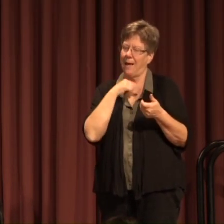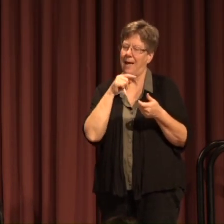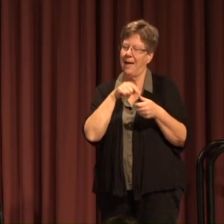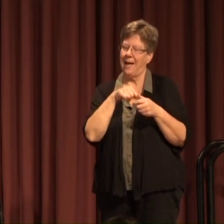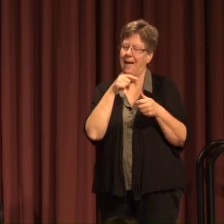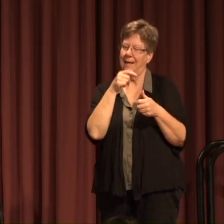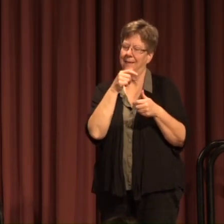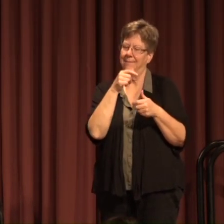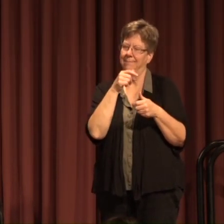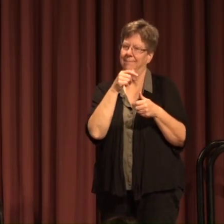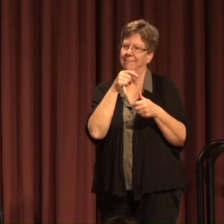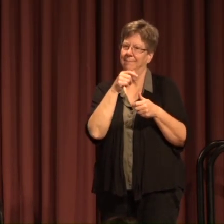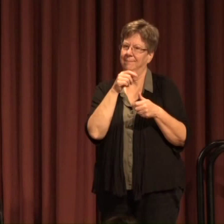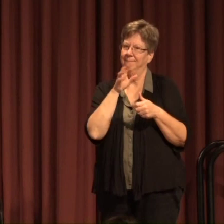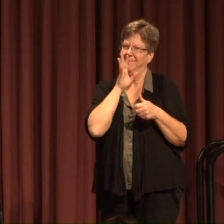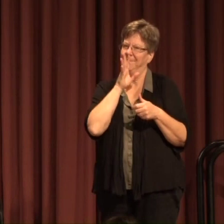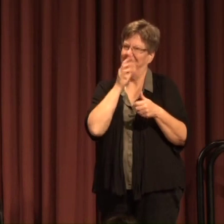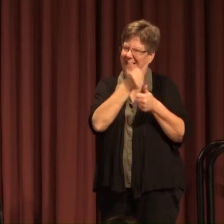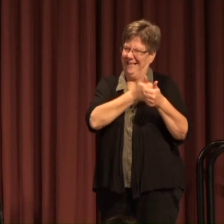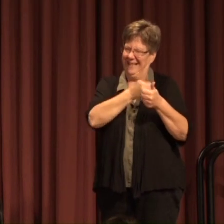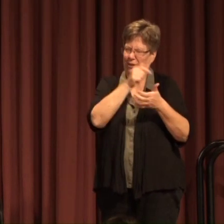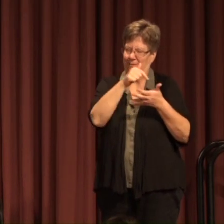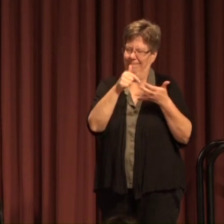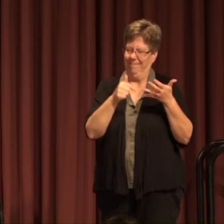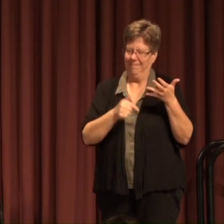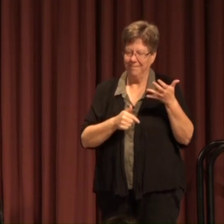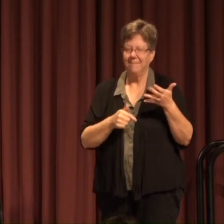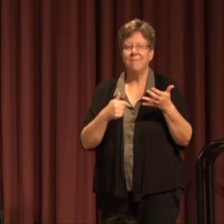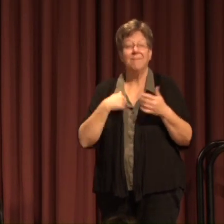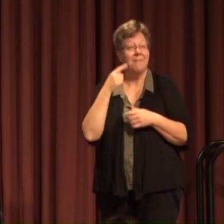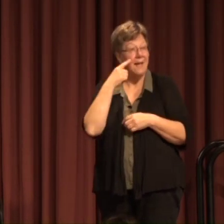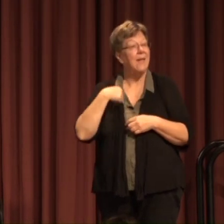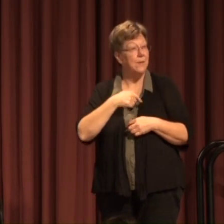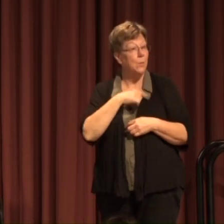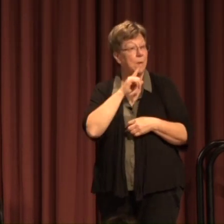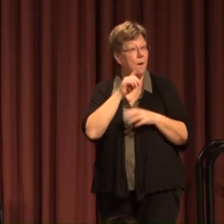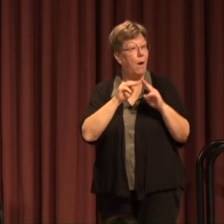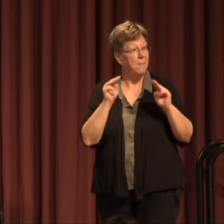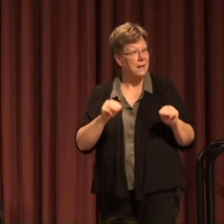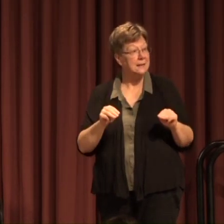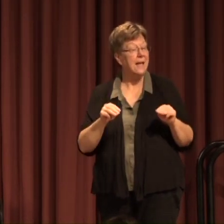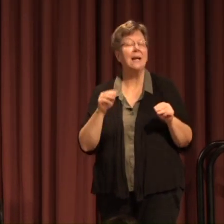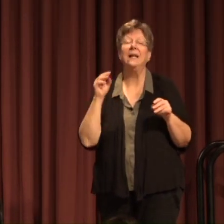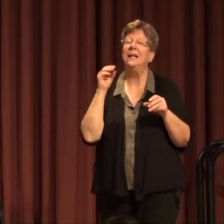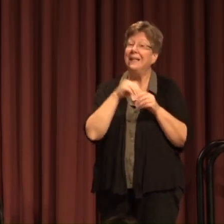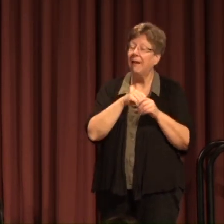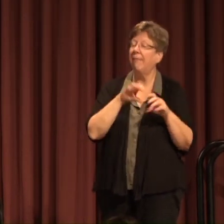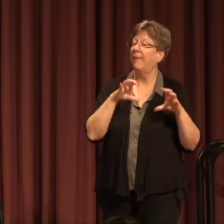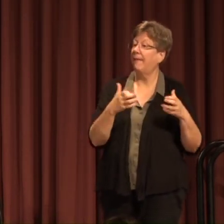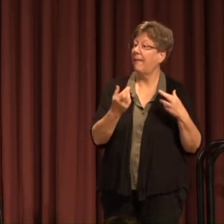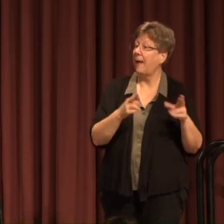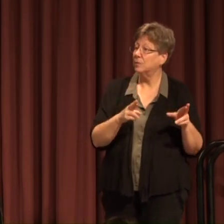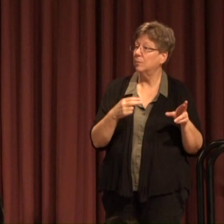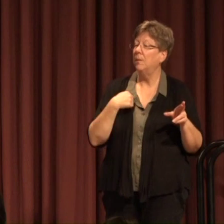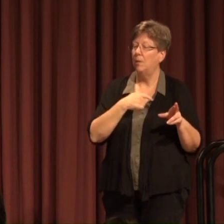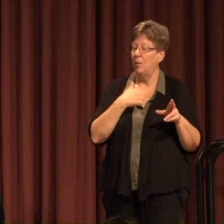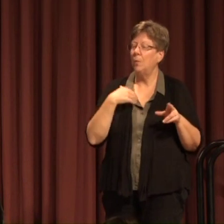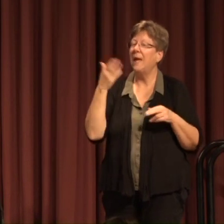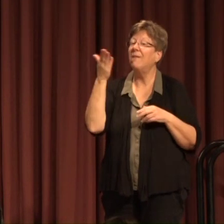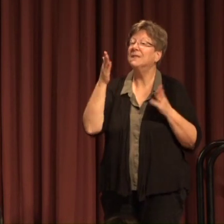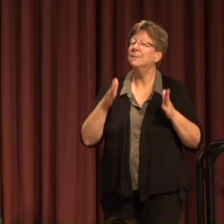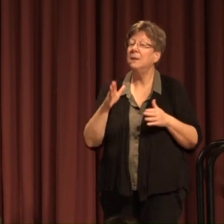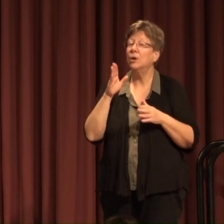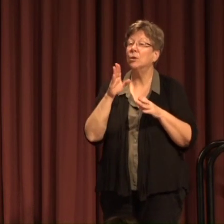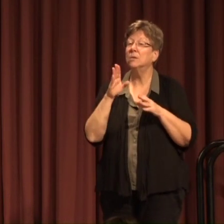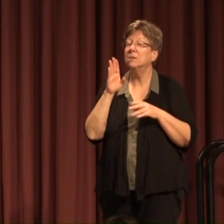most of those pieces I think we are Montana in the classroom We have a speakers bureau that some of